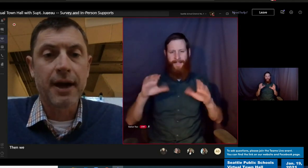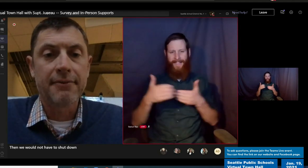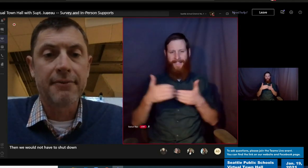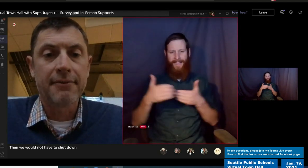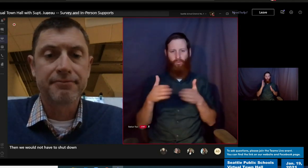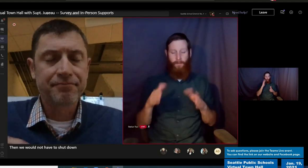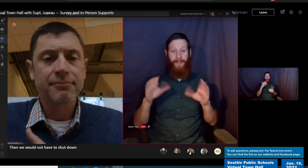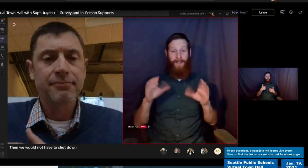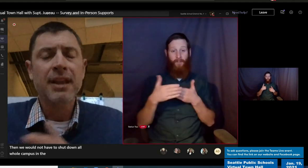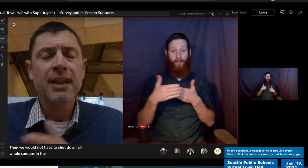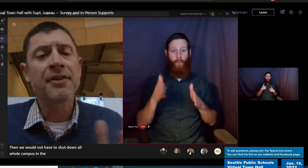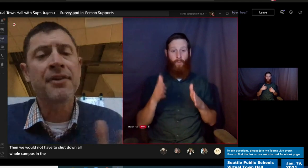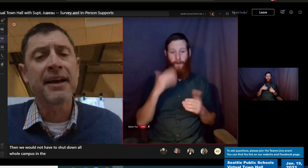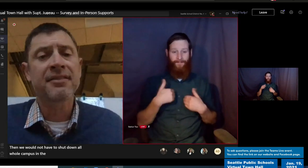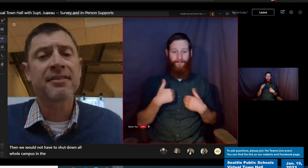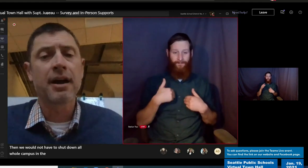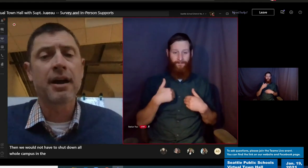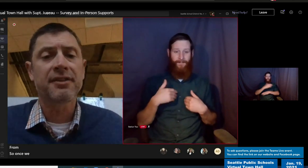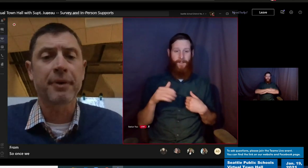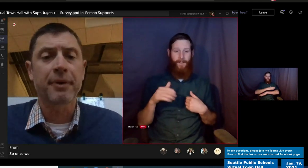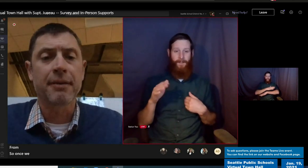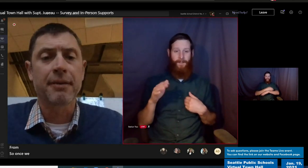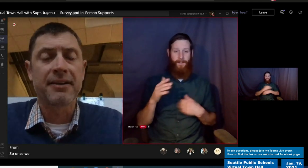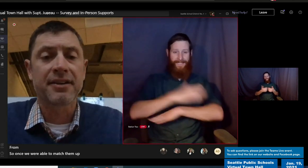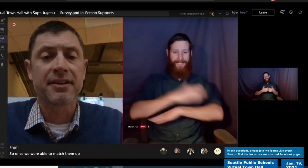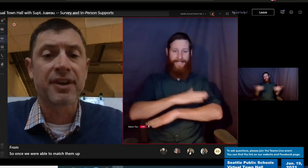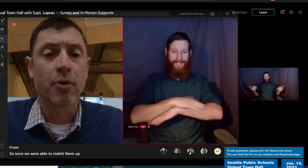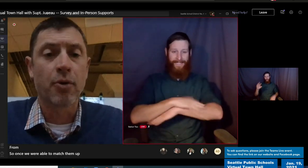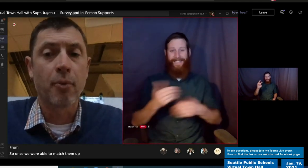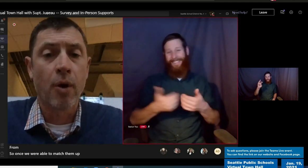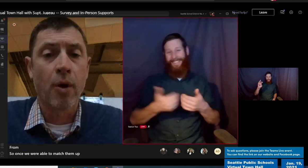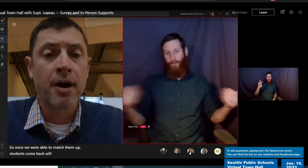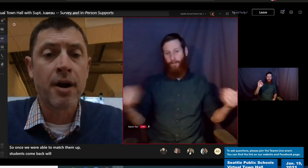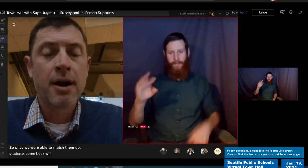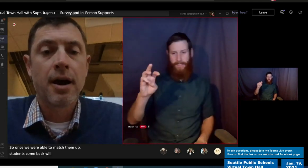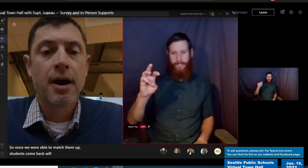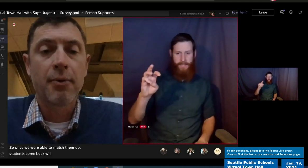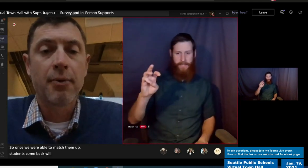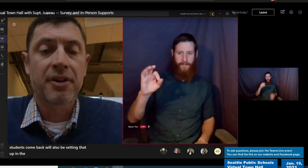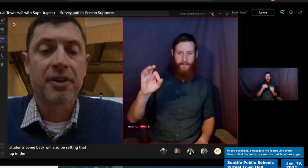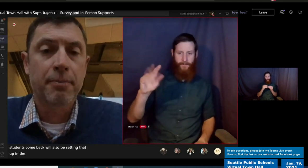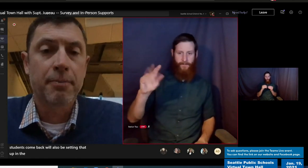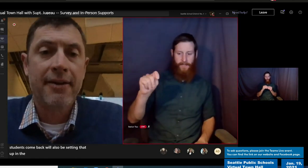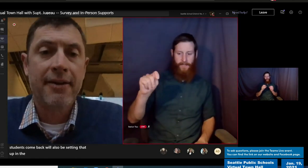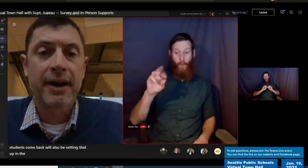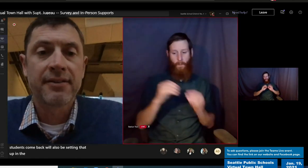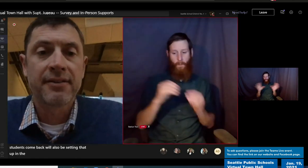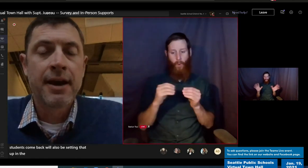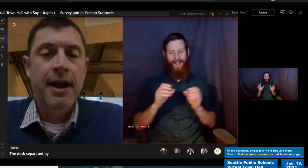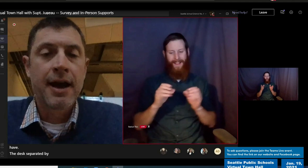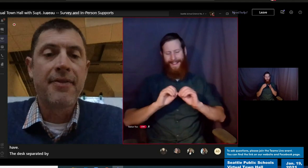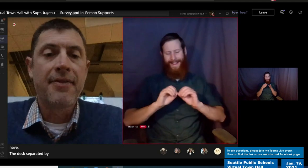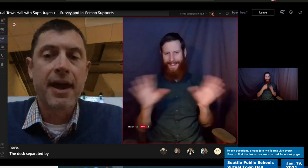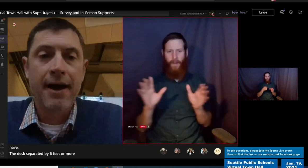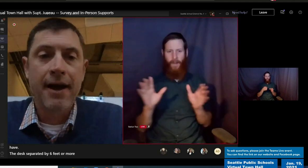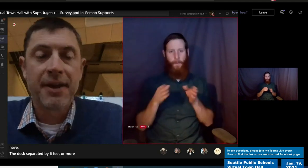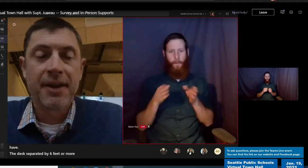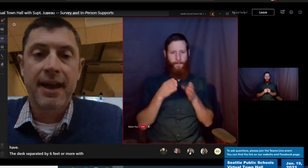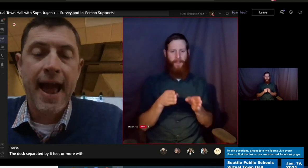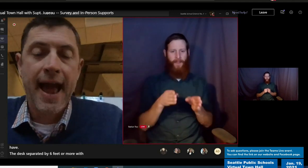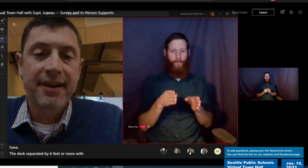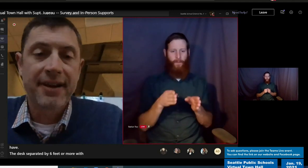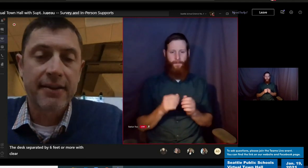the desks separated by six feet or more with clear pathways. And then how the day